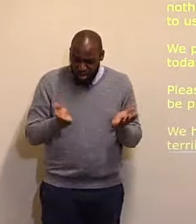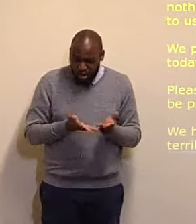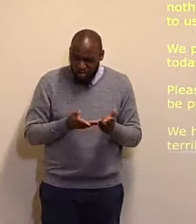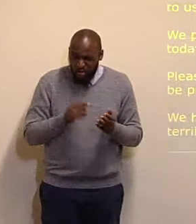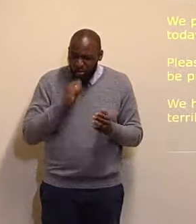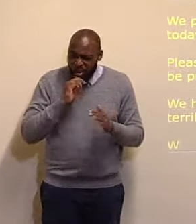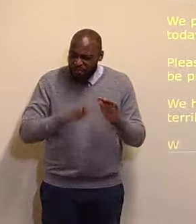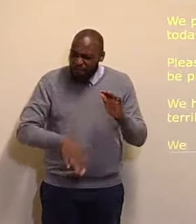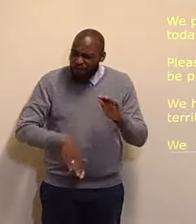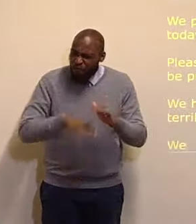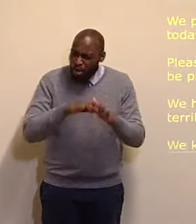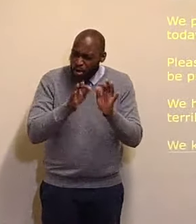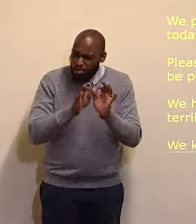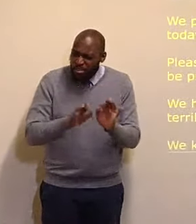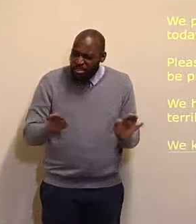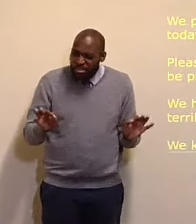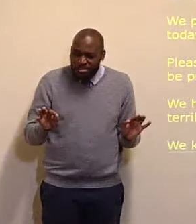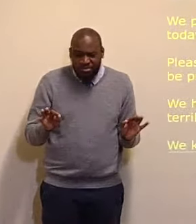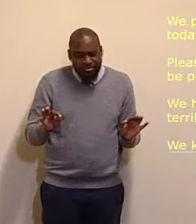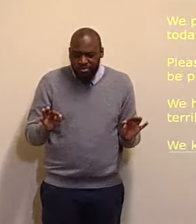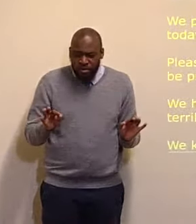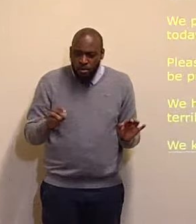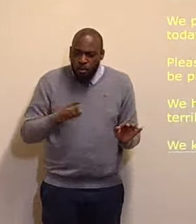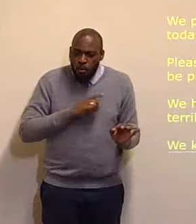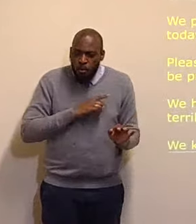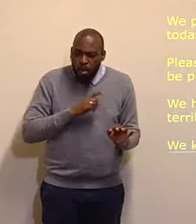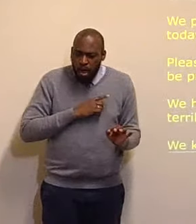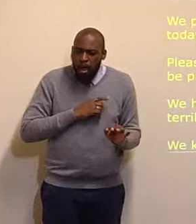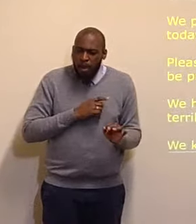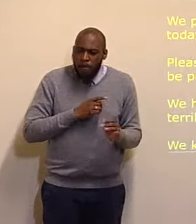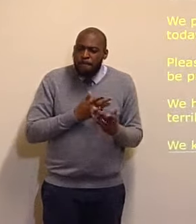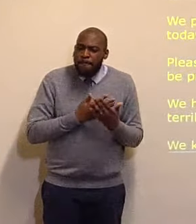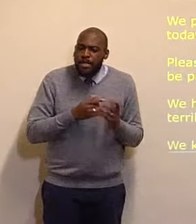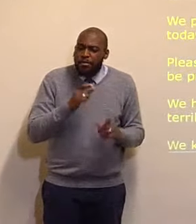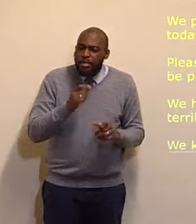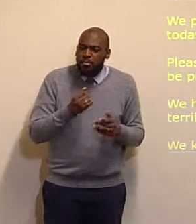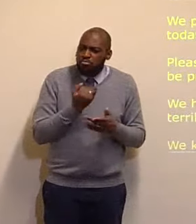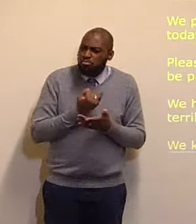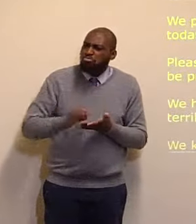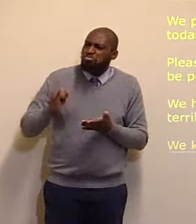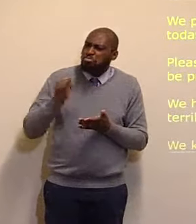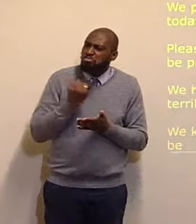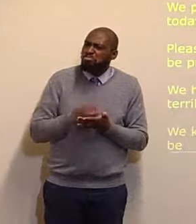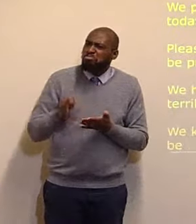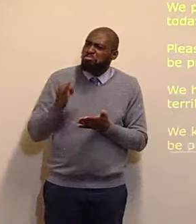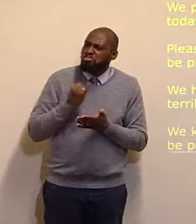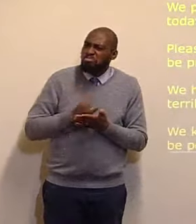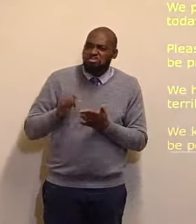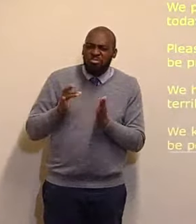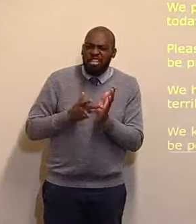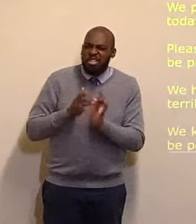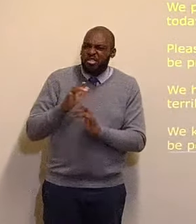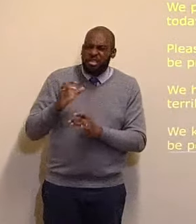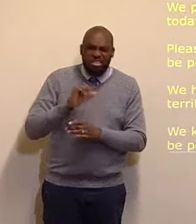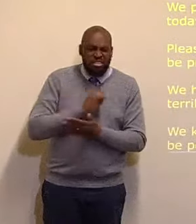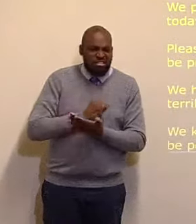people, are sparing, the Prince of Peace. But we pray, Lord, even tonight, as we gather together, for the gospel,